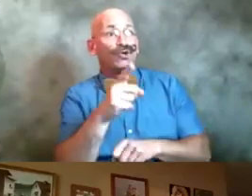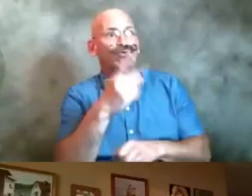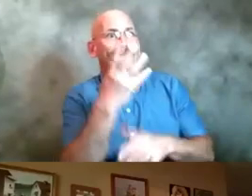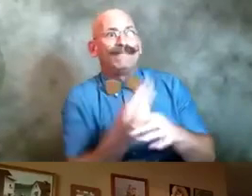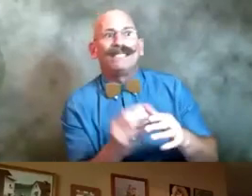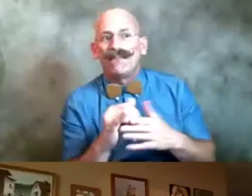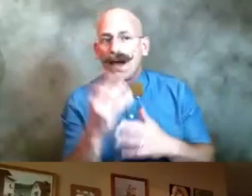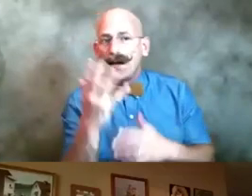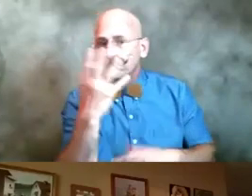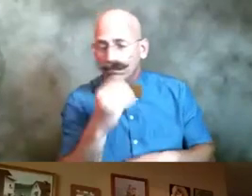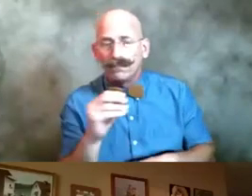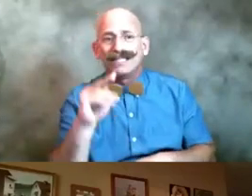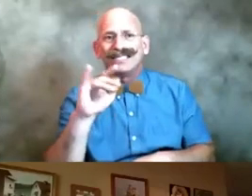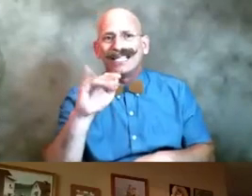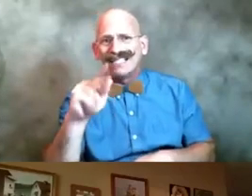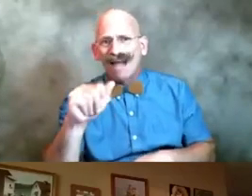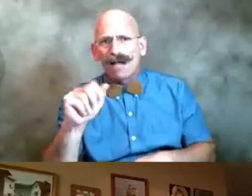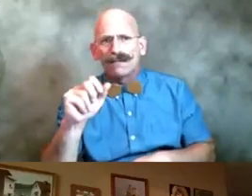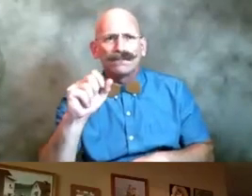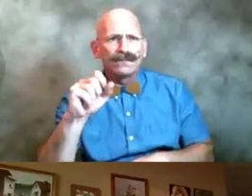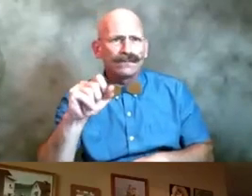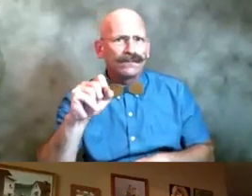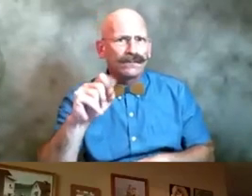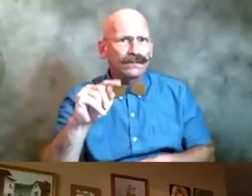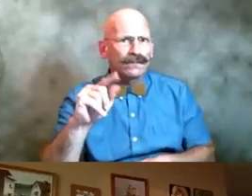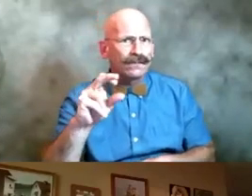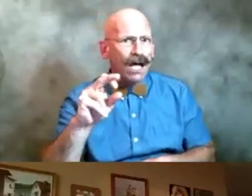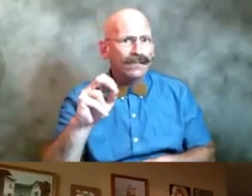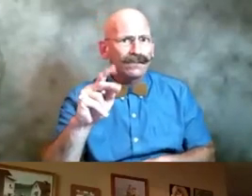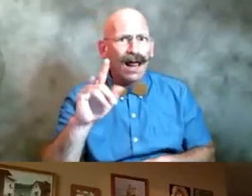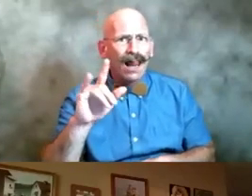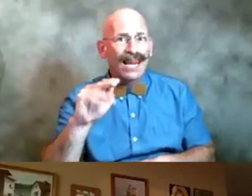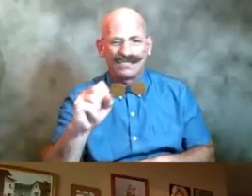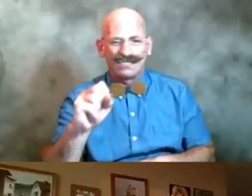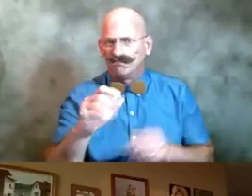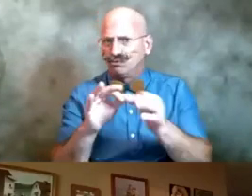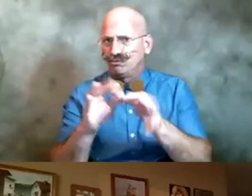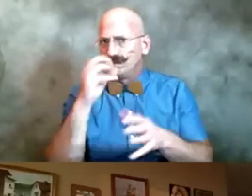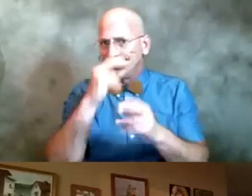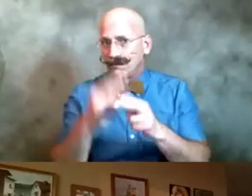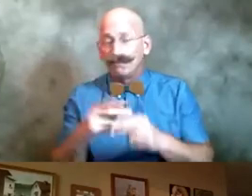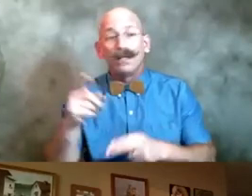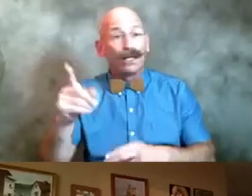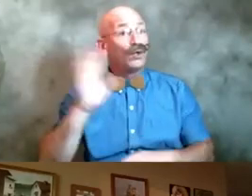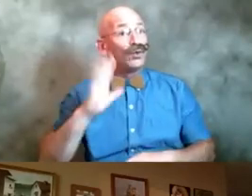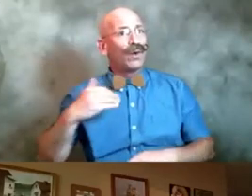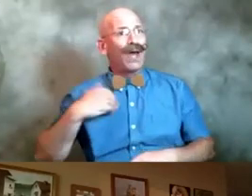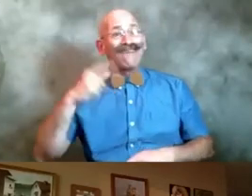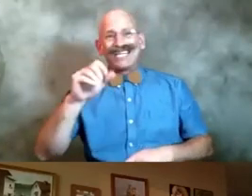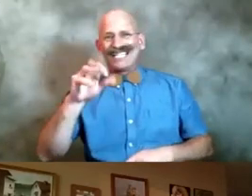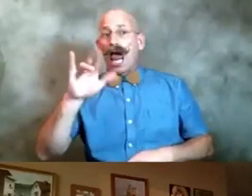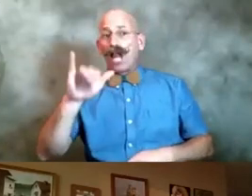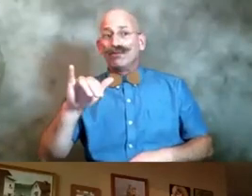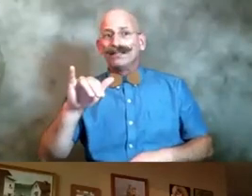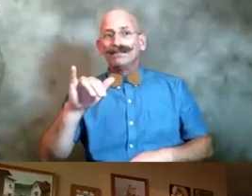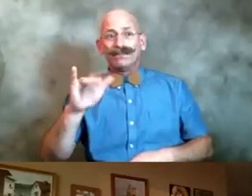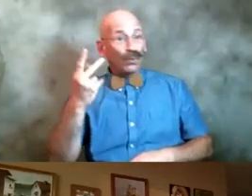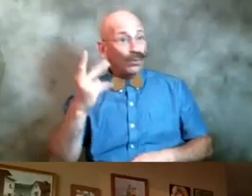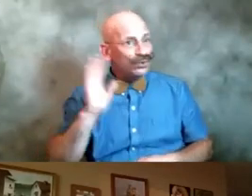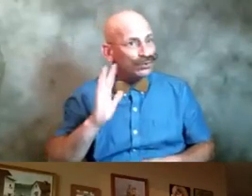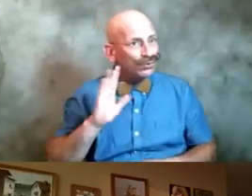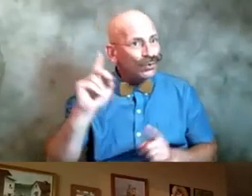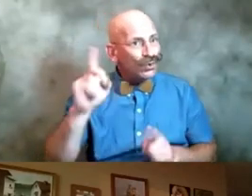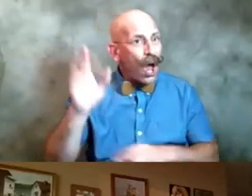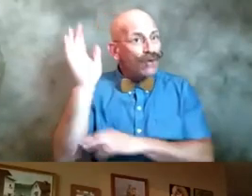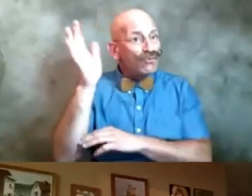um minas consulis who some of you know he's a baltimore artist who used to have the gallery minas that we all used to give our readings at